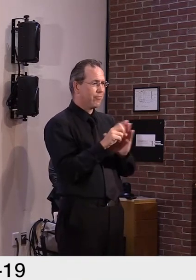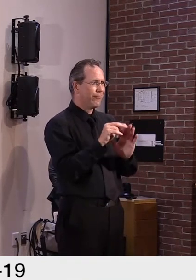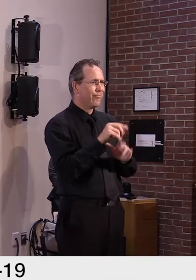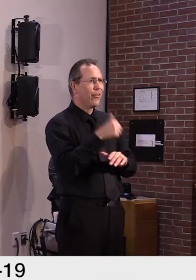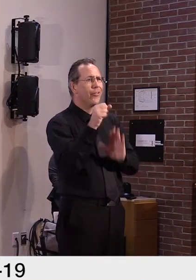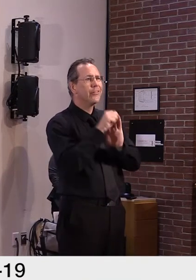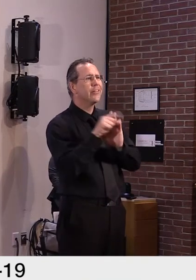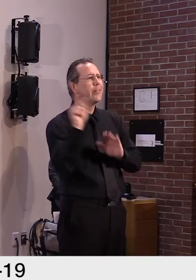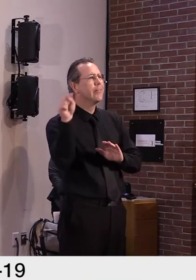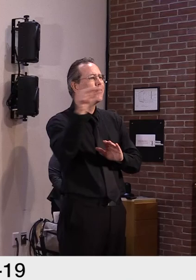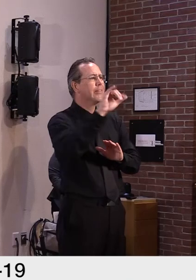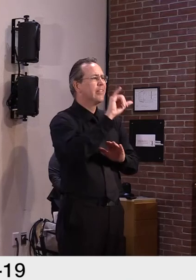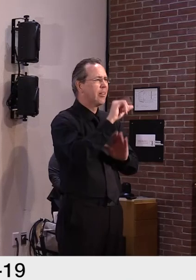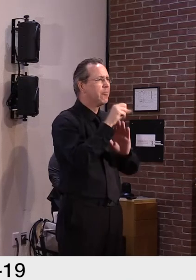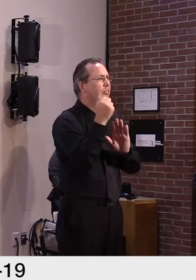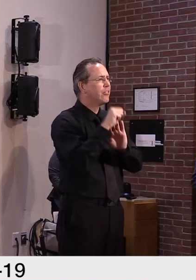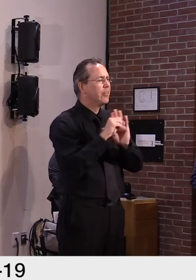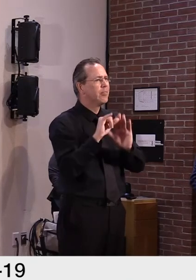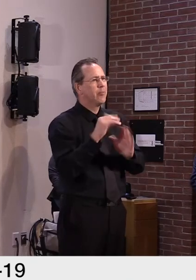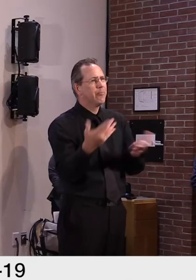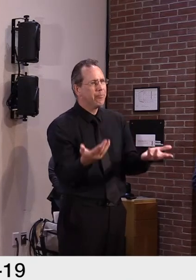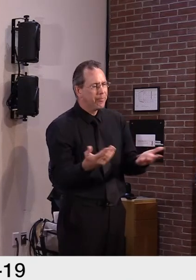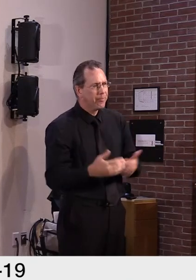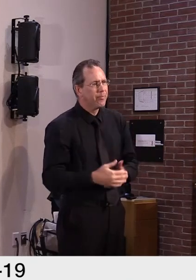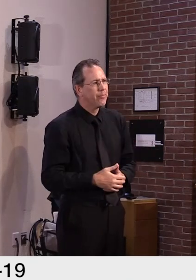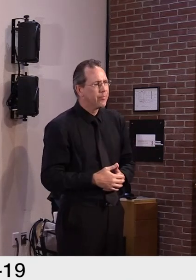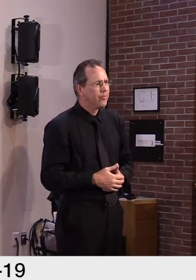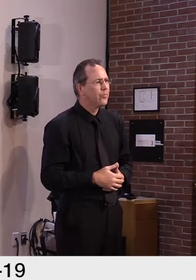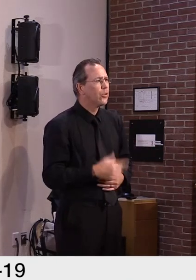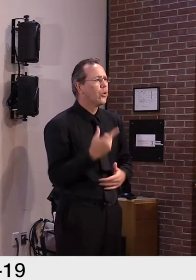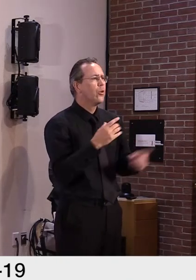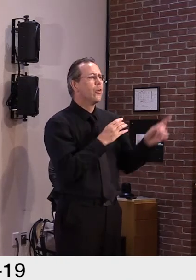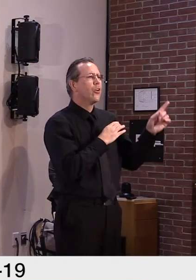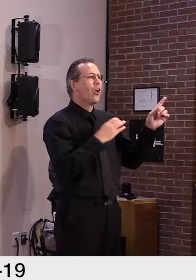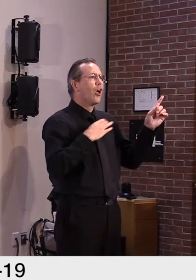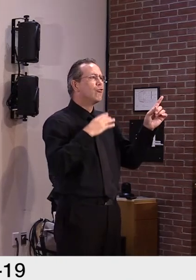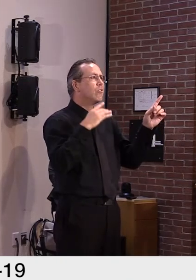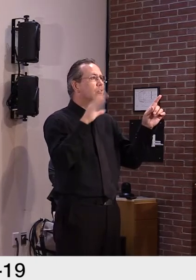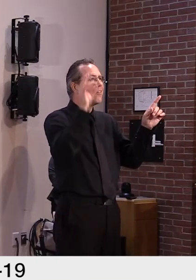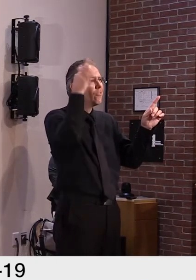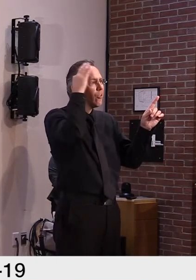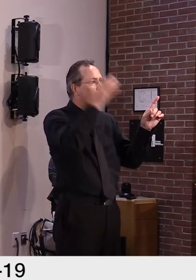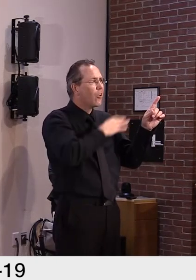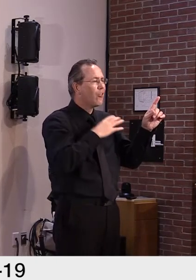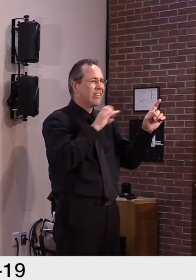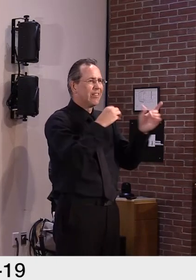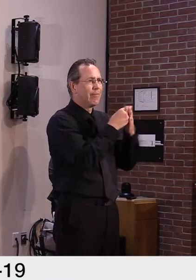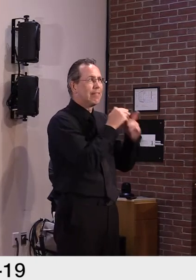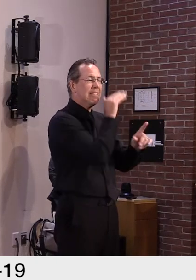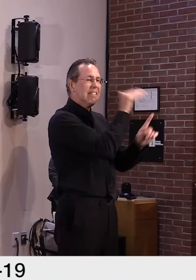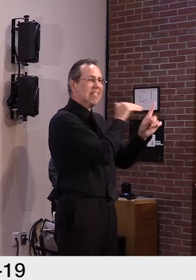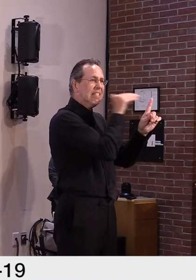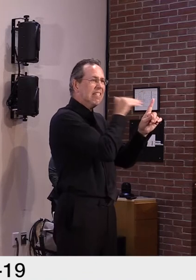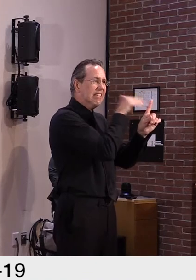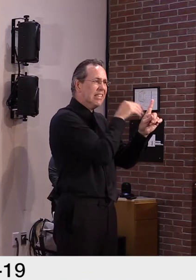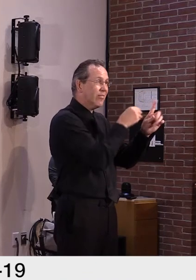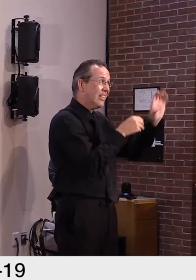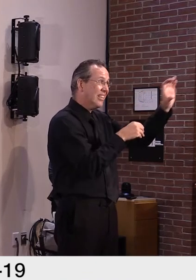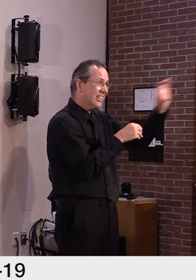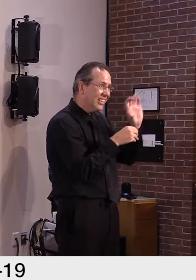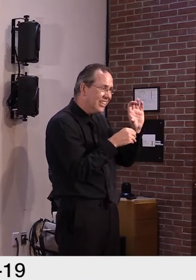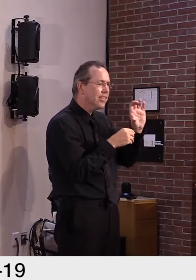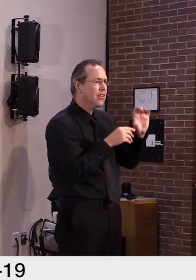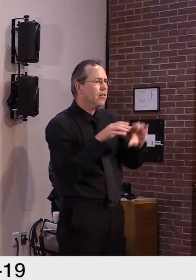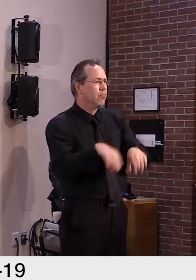approach to this. I think it needs congressional action. Um, and, uh, and I think there needs to be funding, uh, throughout the country on